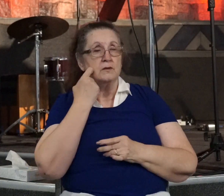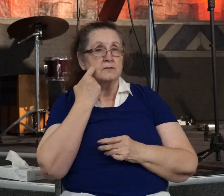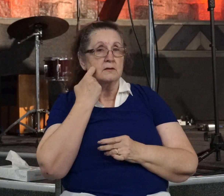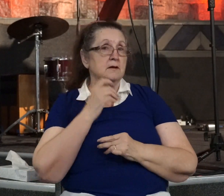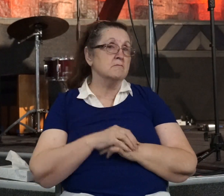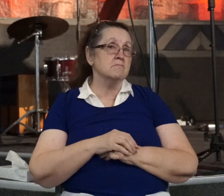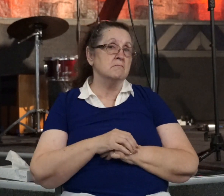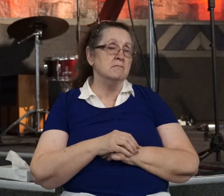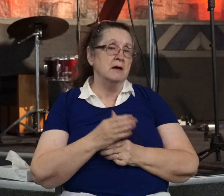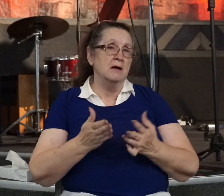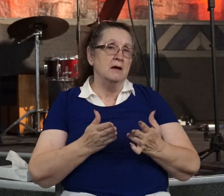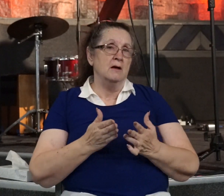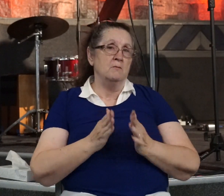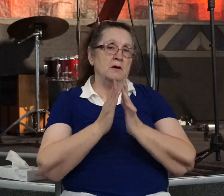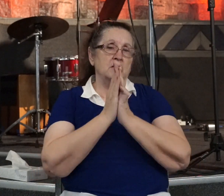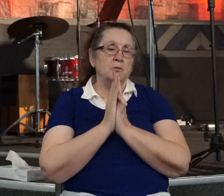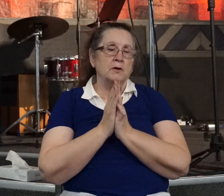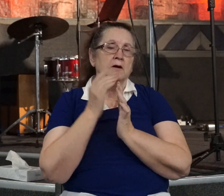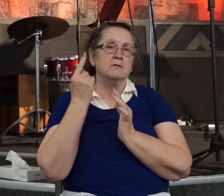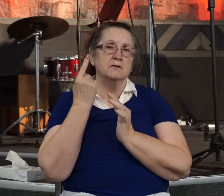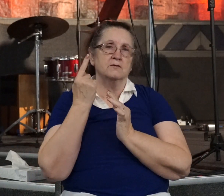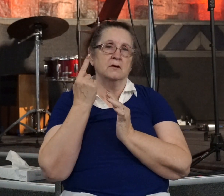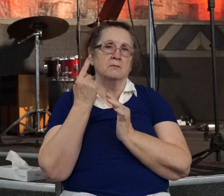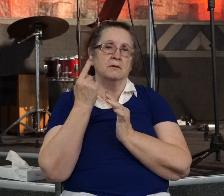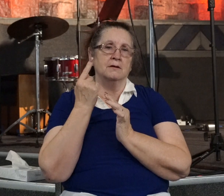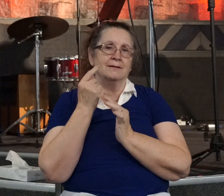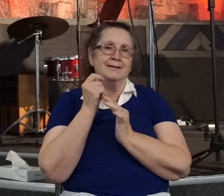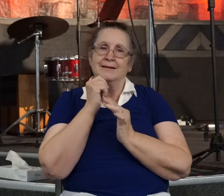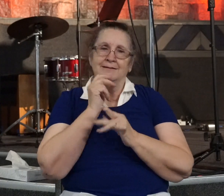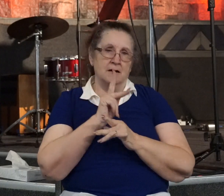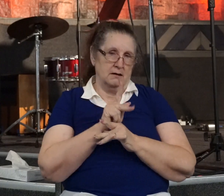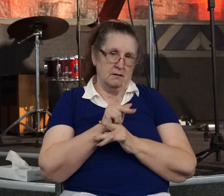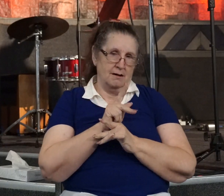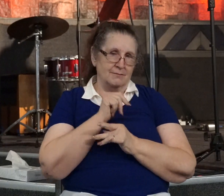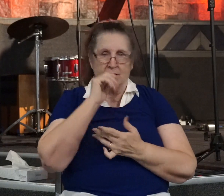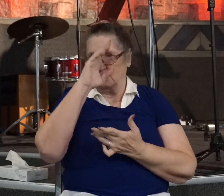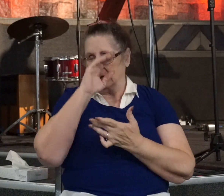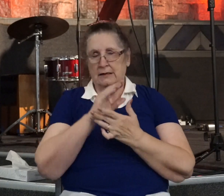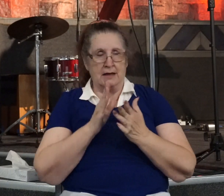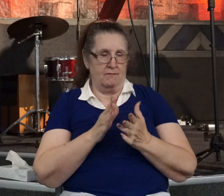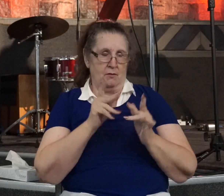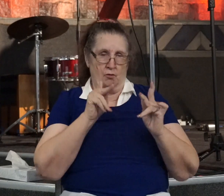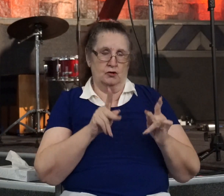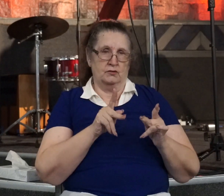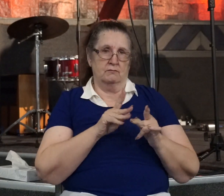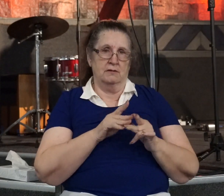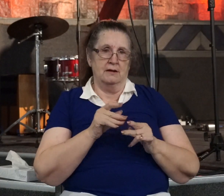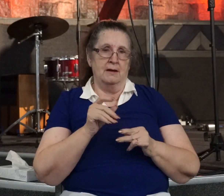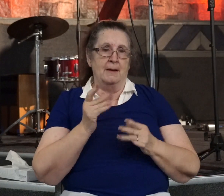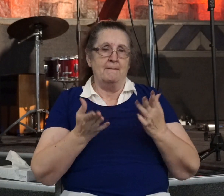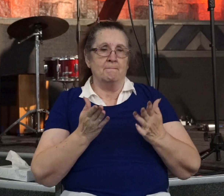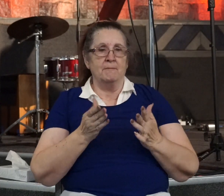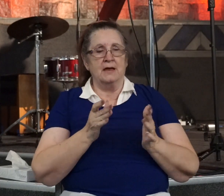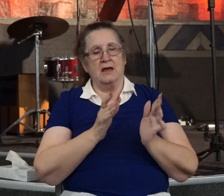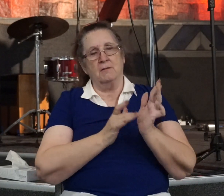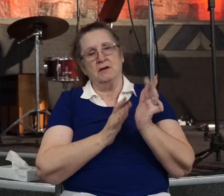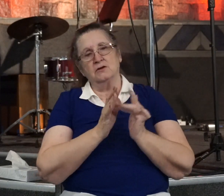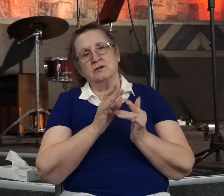Maybe to pray with someone that seems unkind, unbelieving. Maybe he's asking you to pray with someone that's even